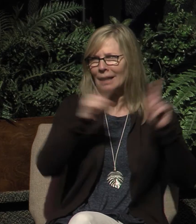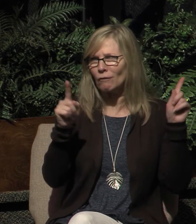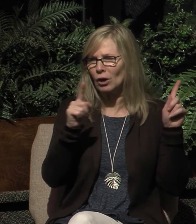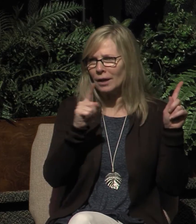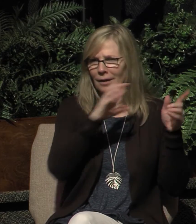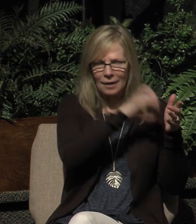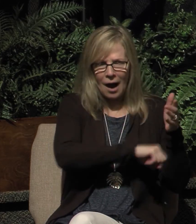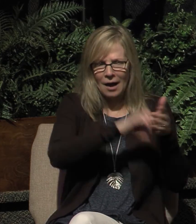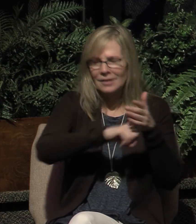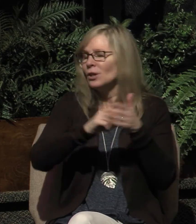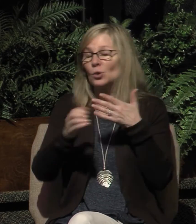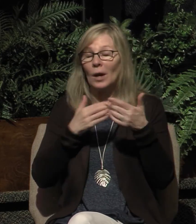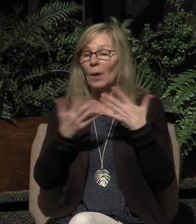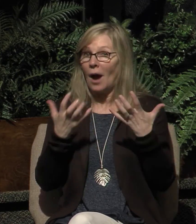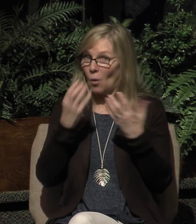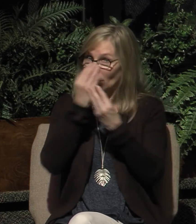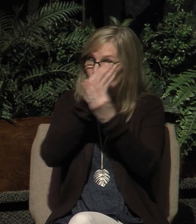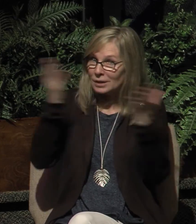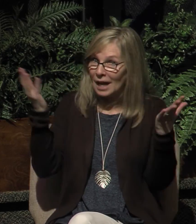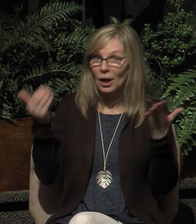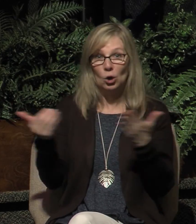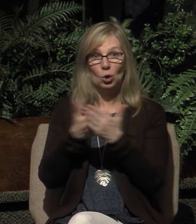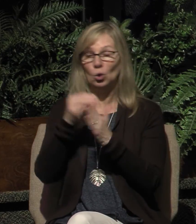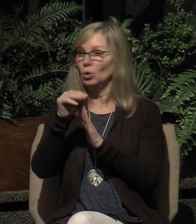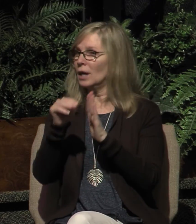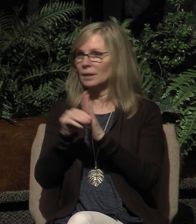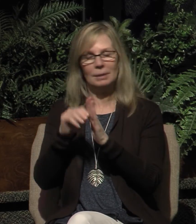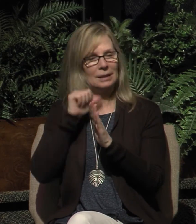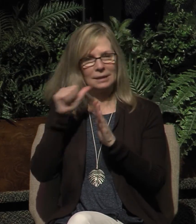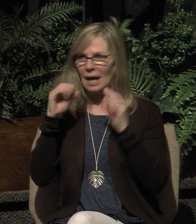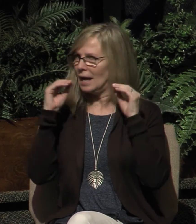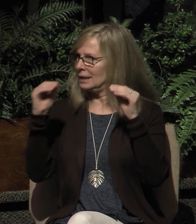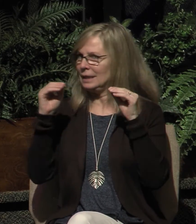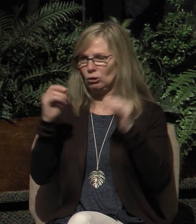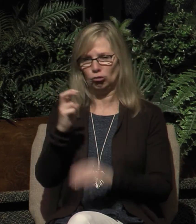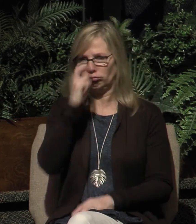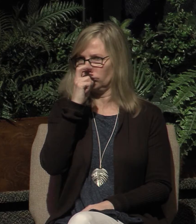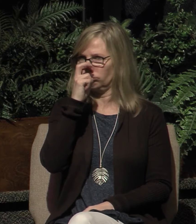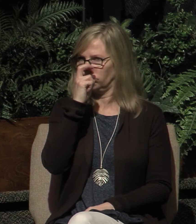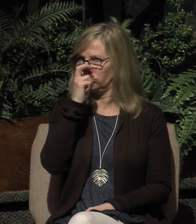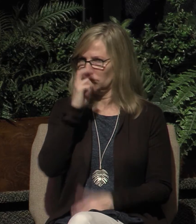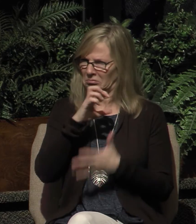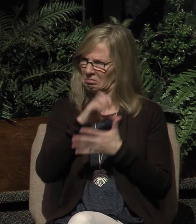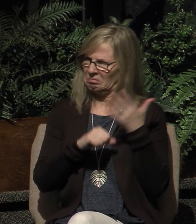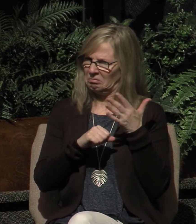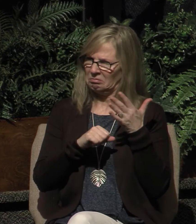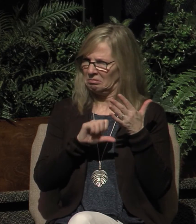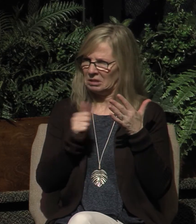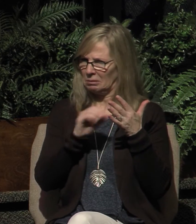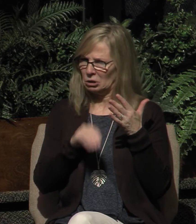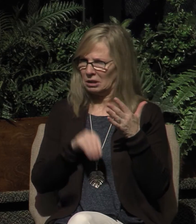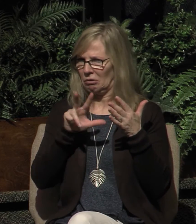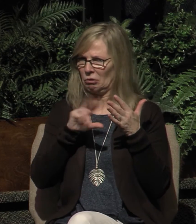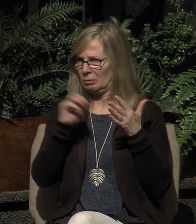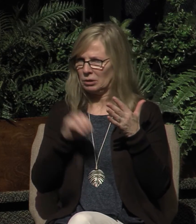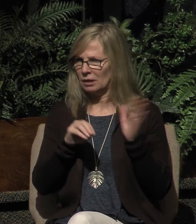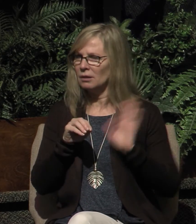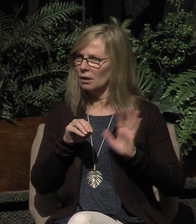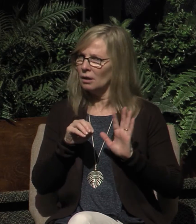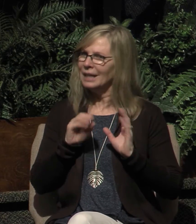So, I just want to say that the New Testament does not teach tithing. It teaches grace giving. And here's what we read.